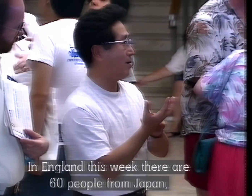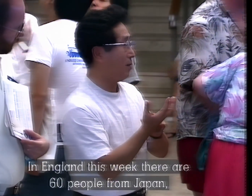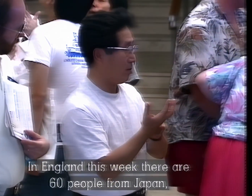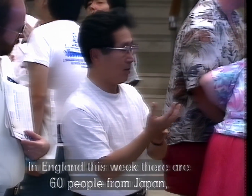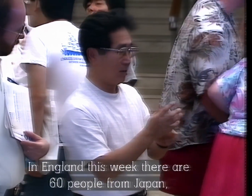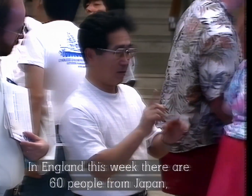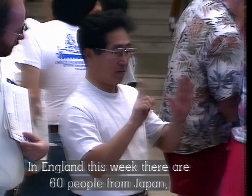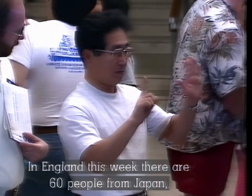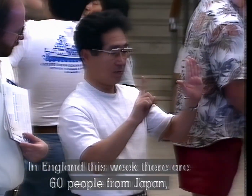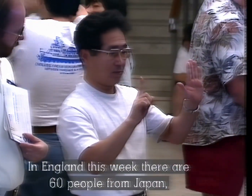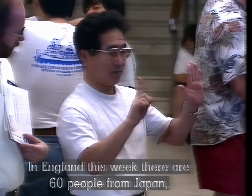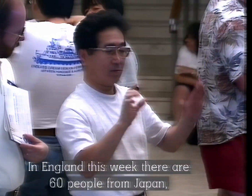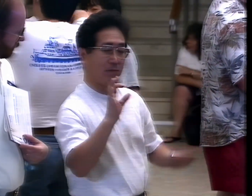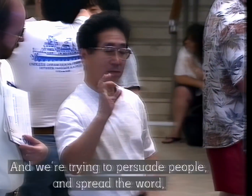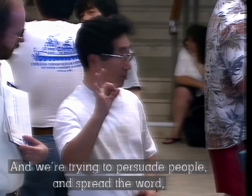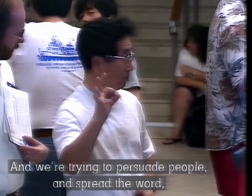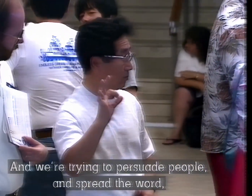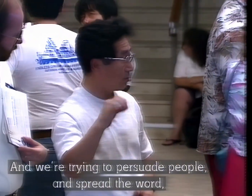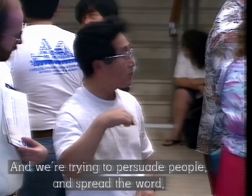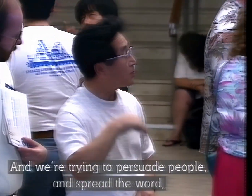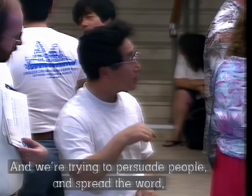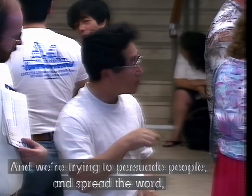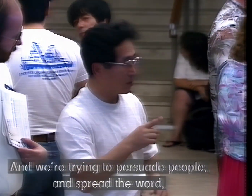In England this week, there are 60 people from Japan.